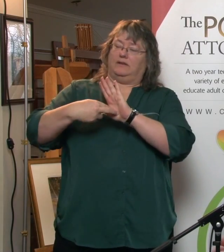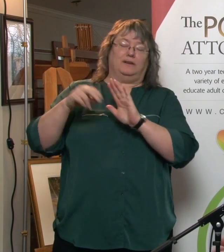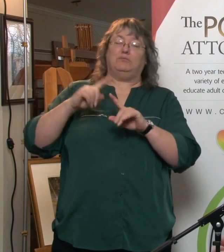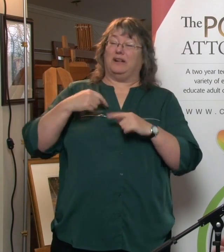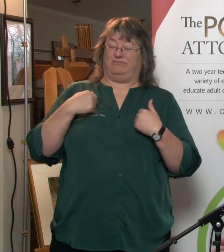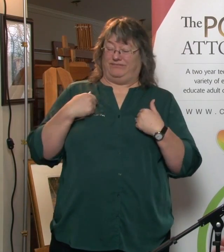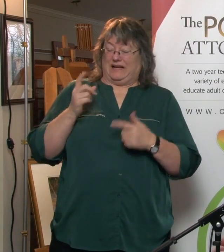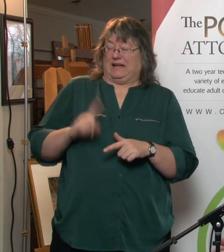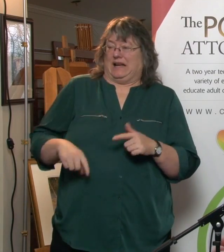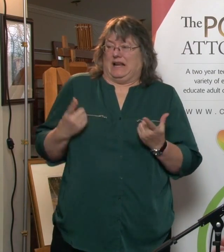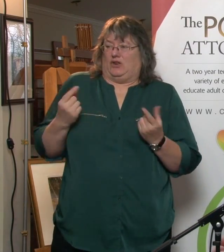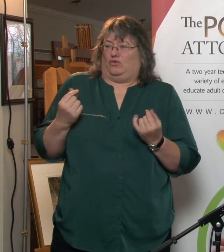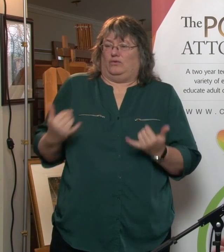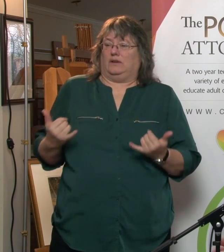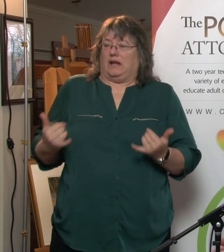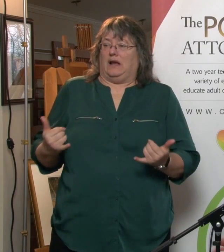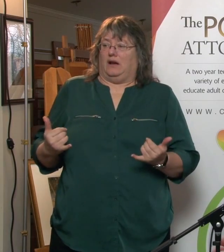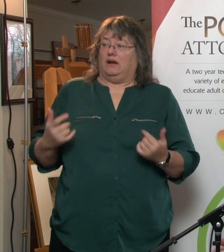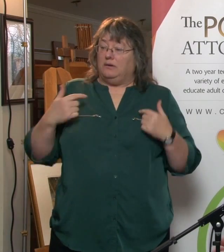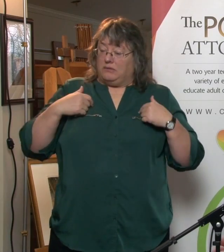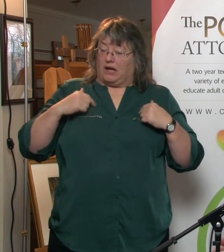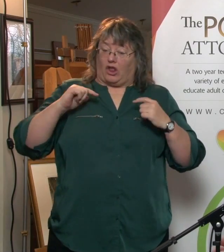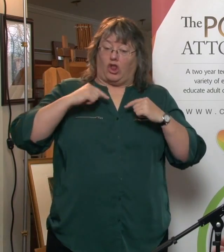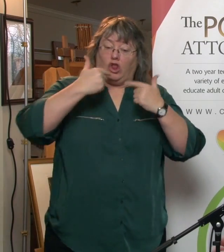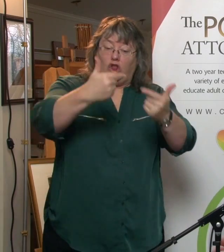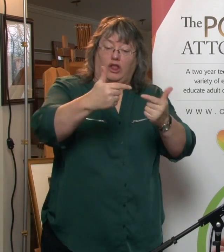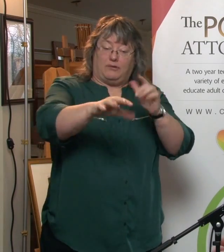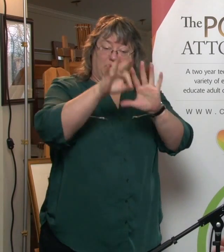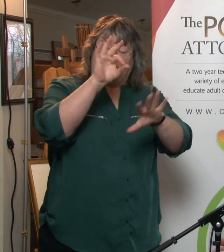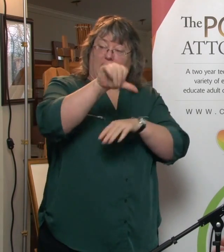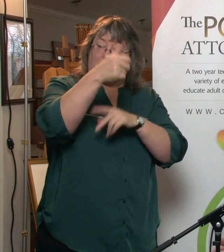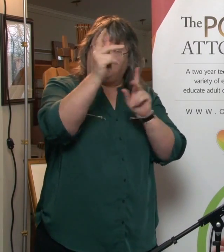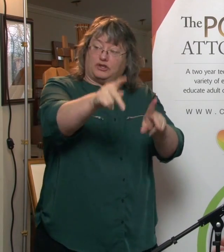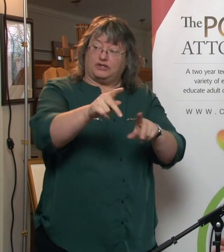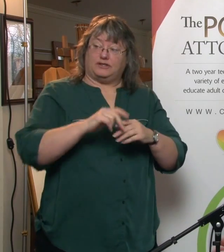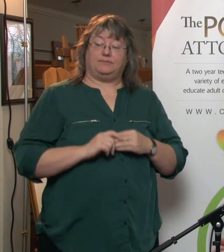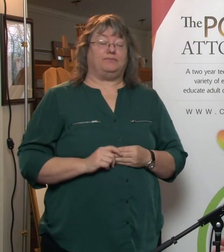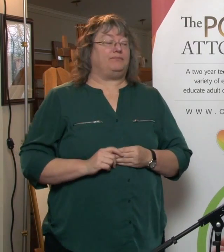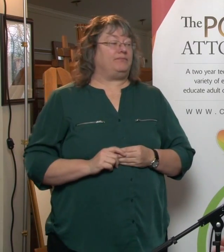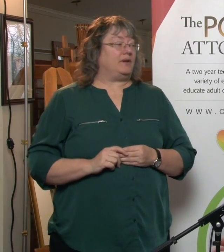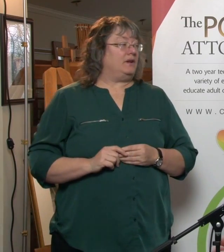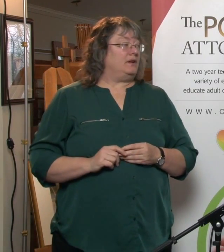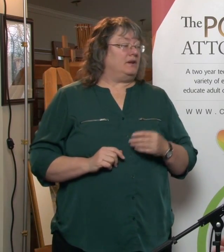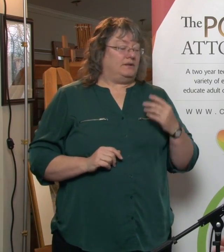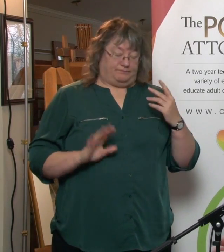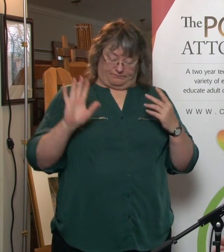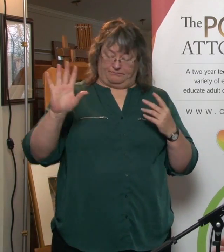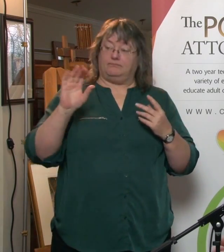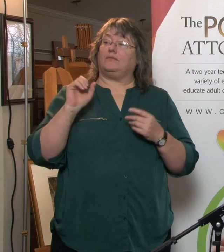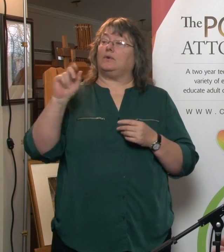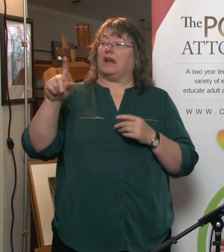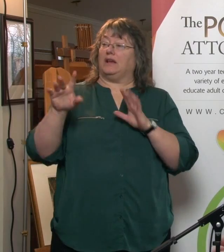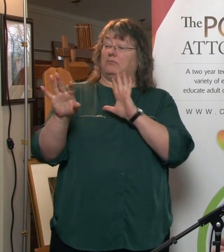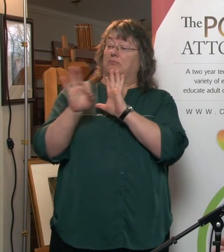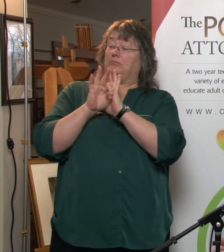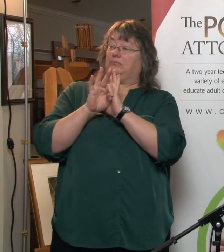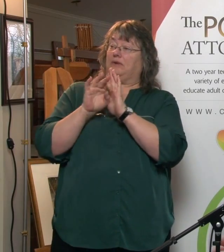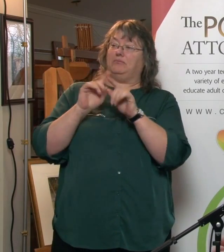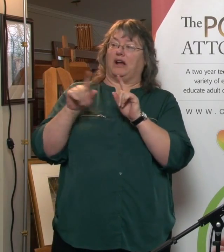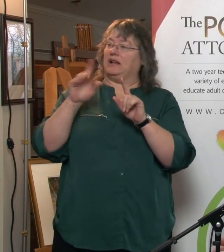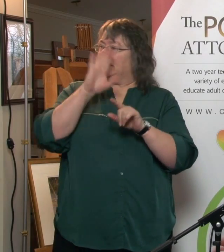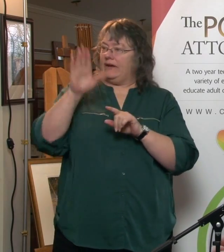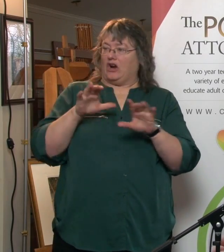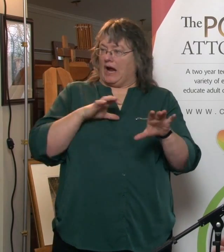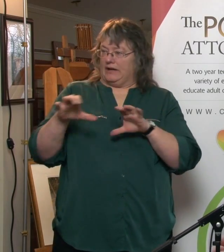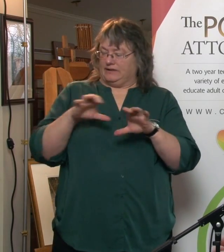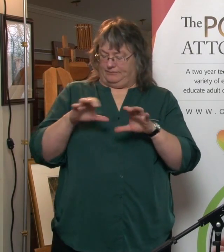able to do the job, are they able to appoint a new attorney? So I'll take that in two things. Say you were named and you never acted, but